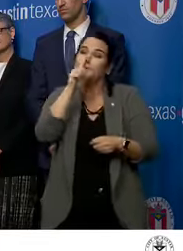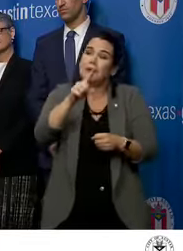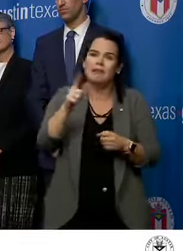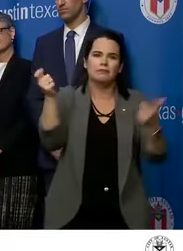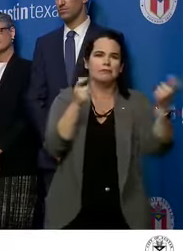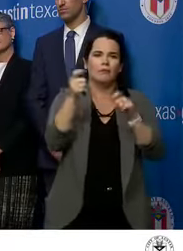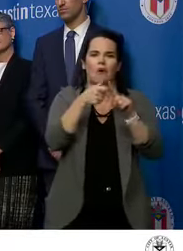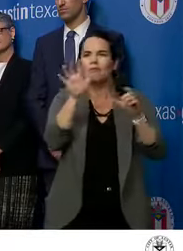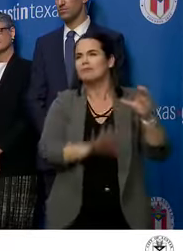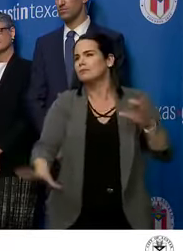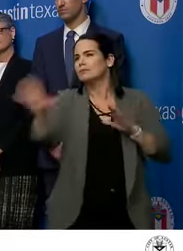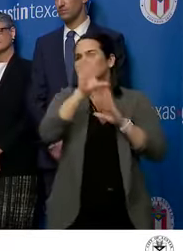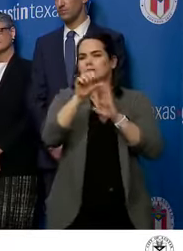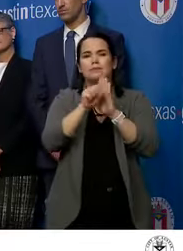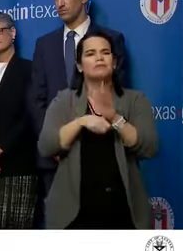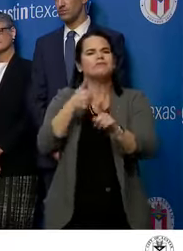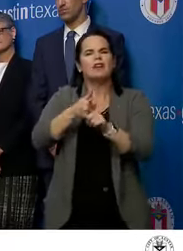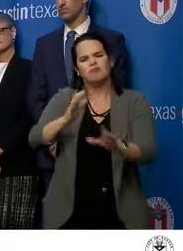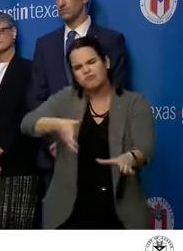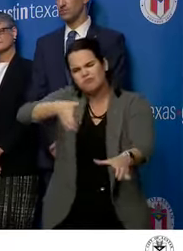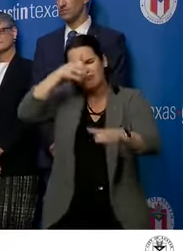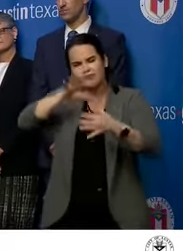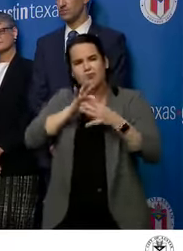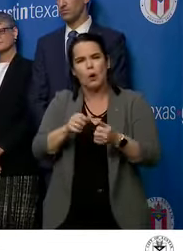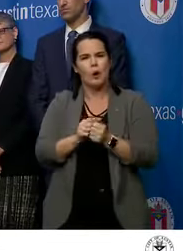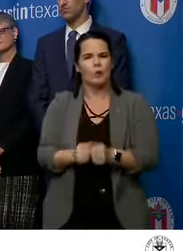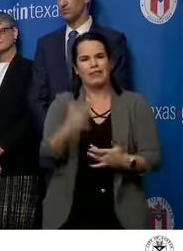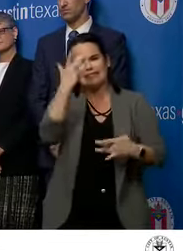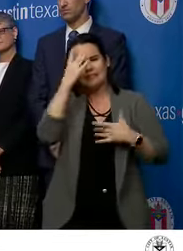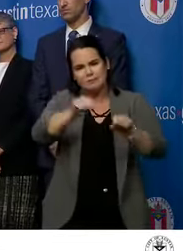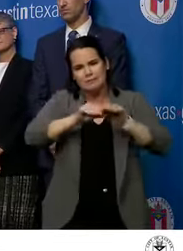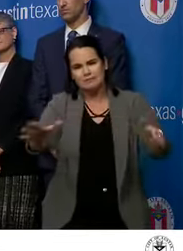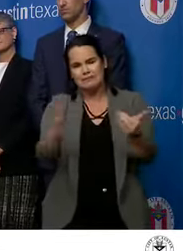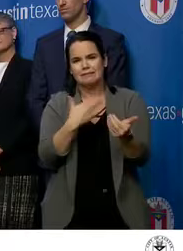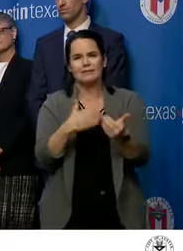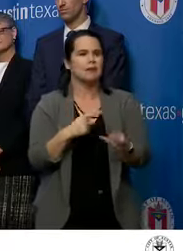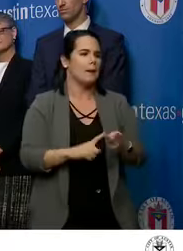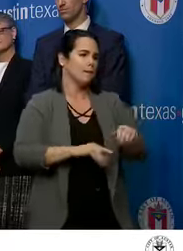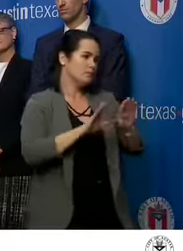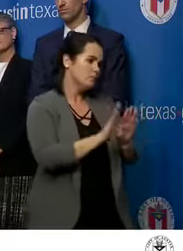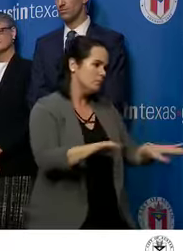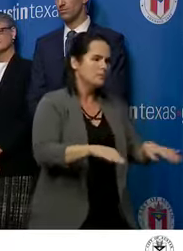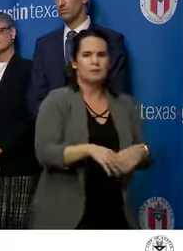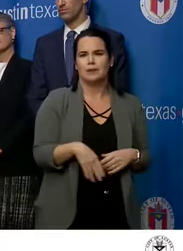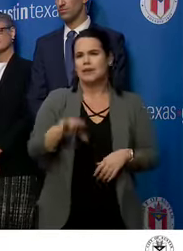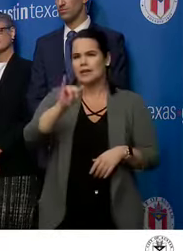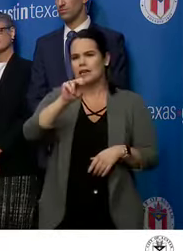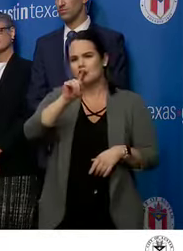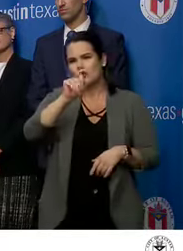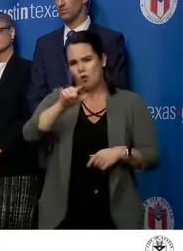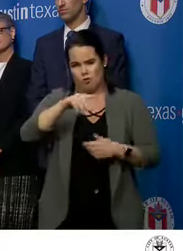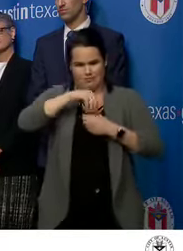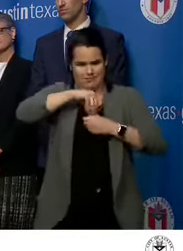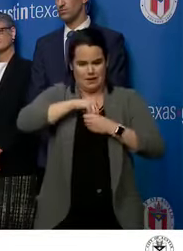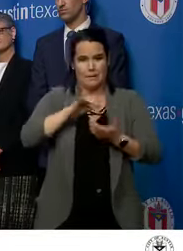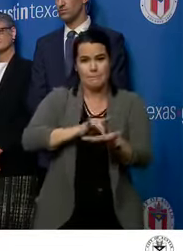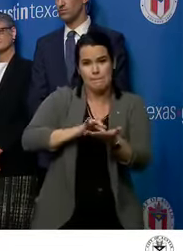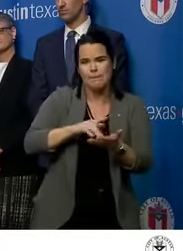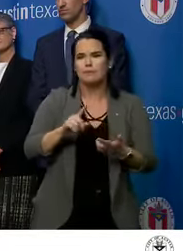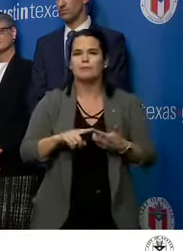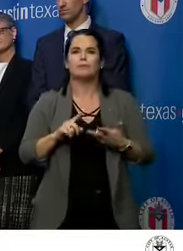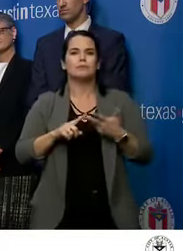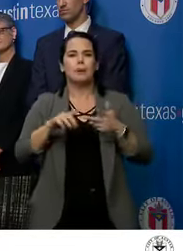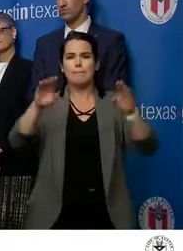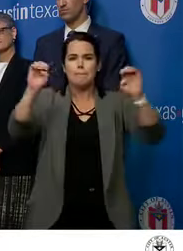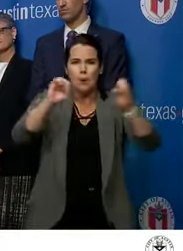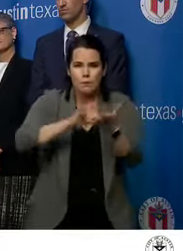These are experts in infectious diseases, pediatrics, emergency medicine, internal medicine. It also includes representatives who